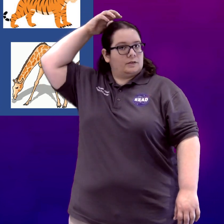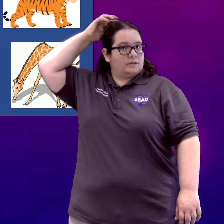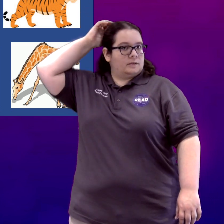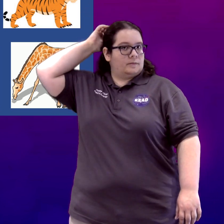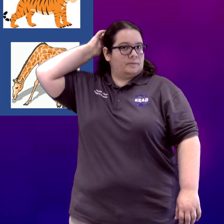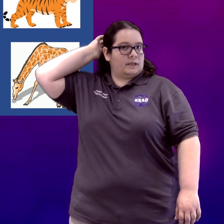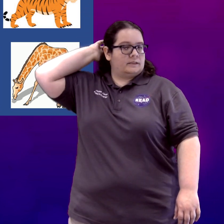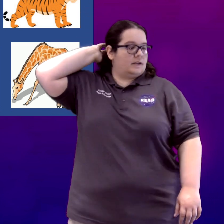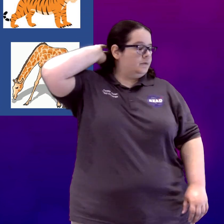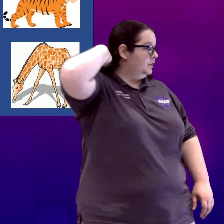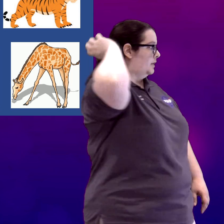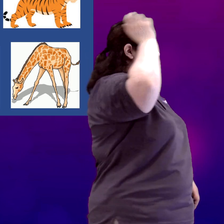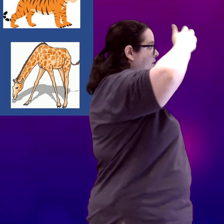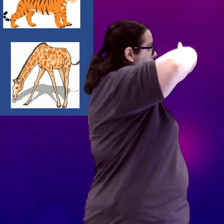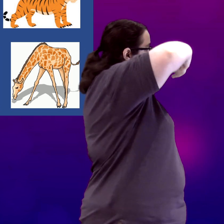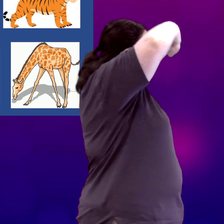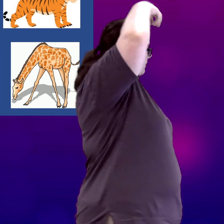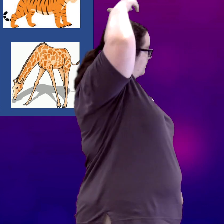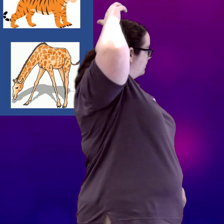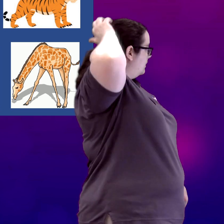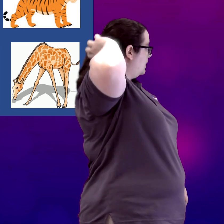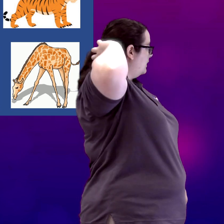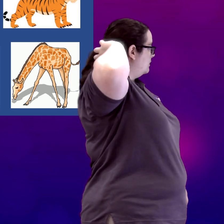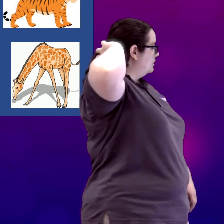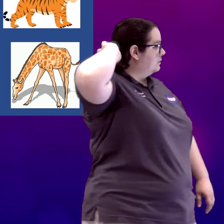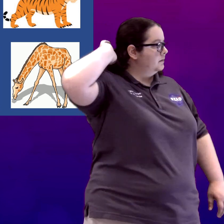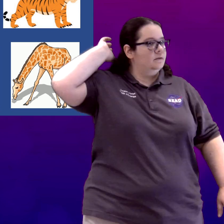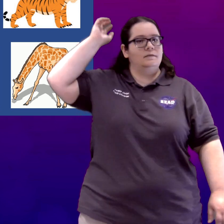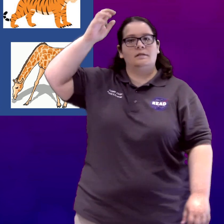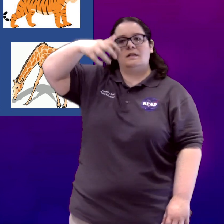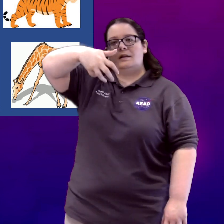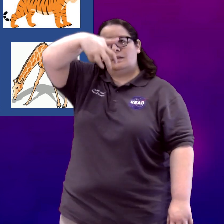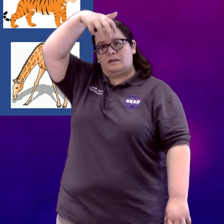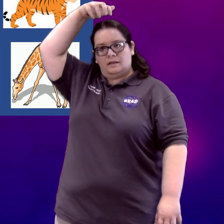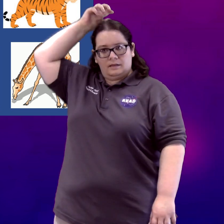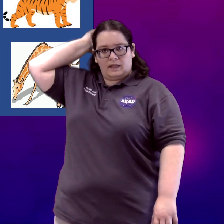and back down your hair. Tiger. Lion.